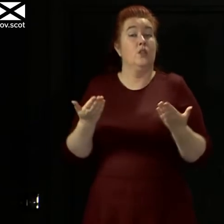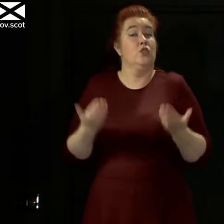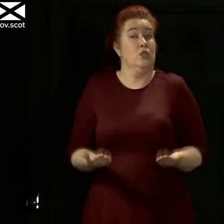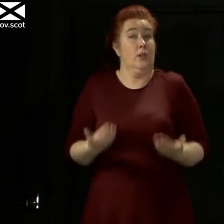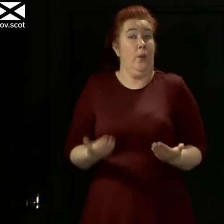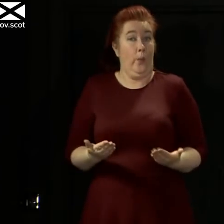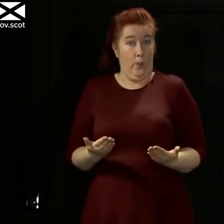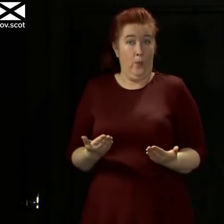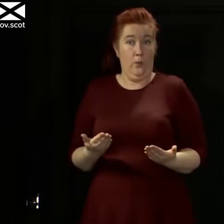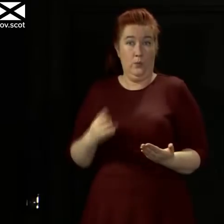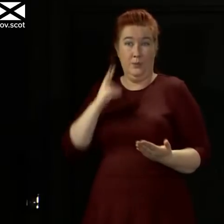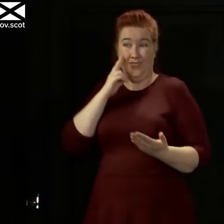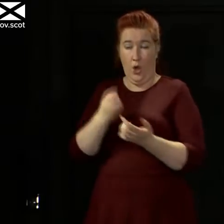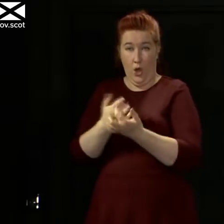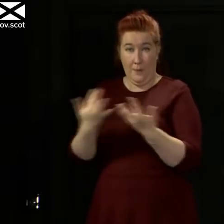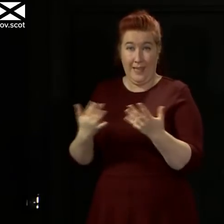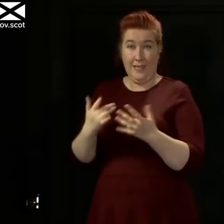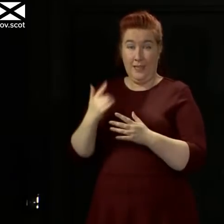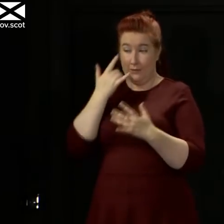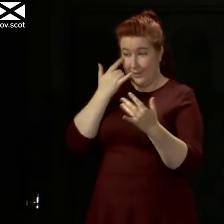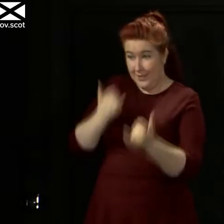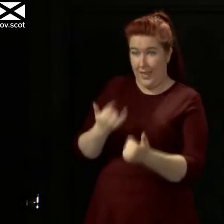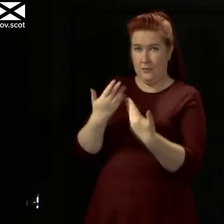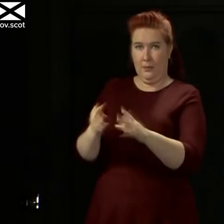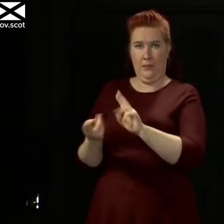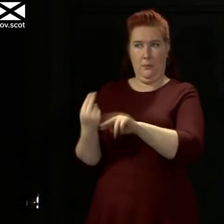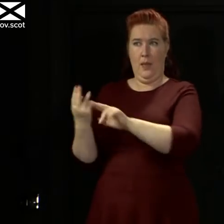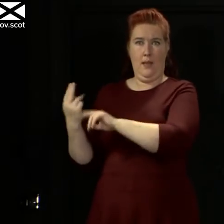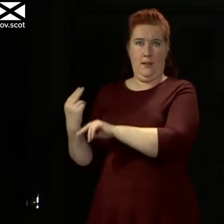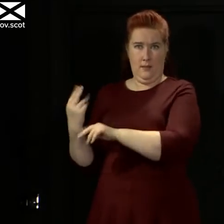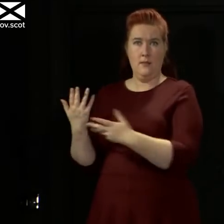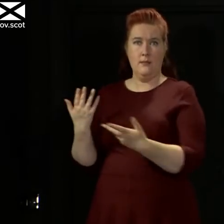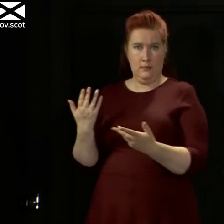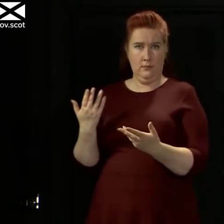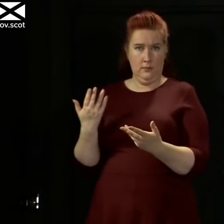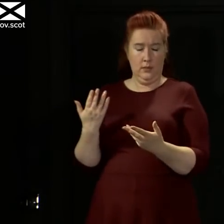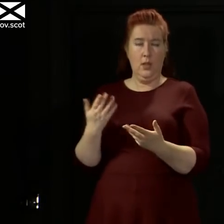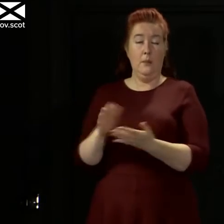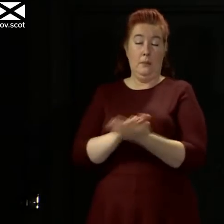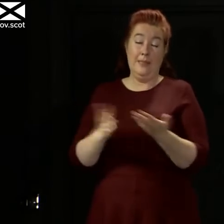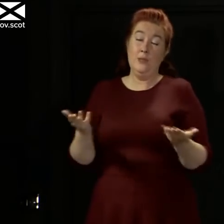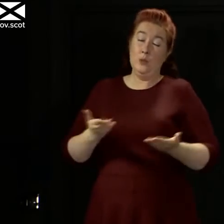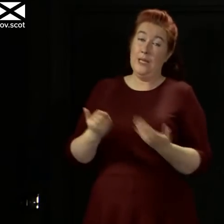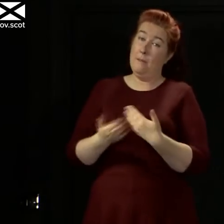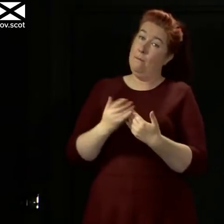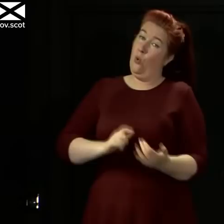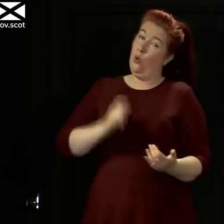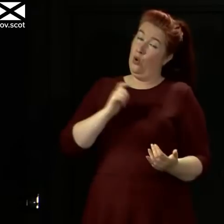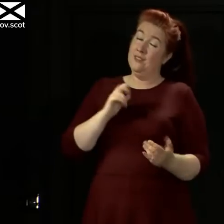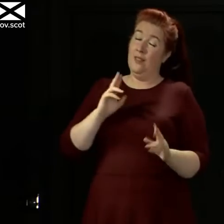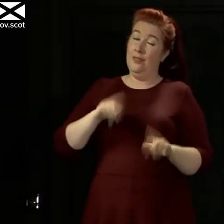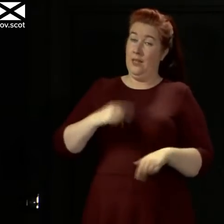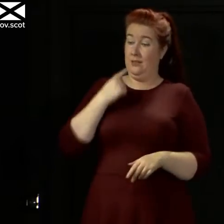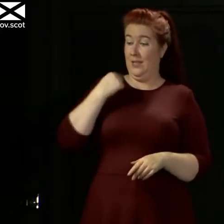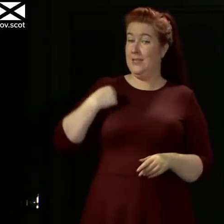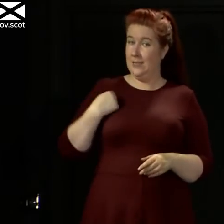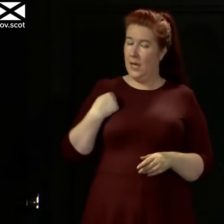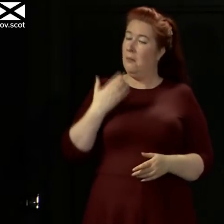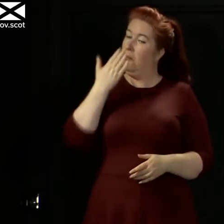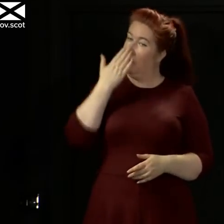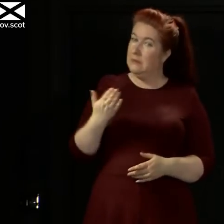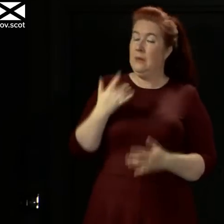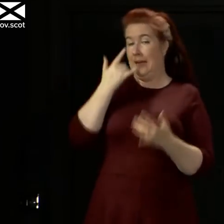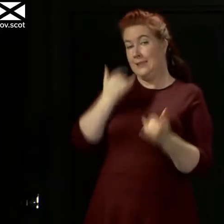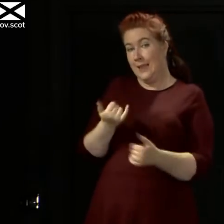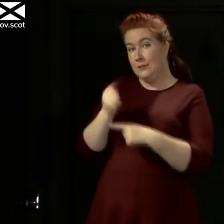given the number of test results we have back, we have perhaps slightly greater confidence today than I might have expressed yesterday that we seem to be, that Test and